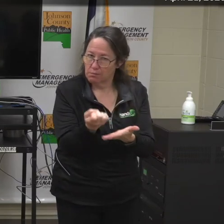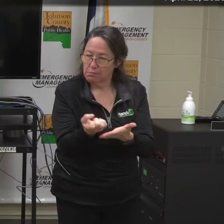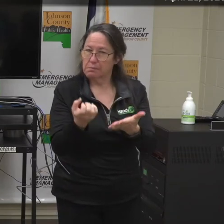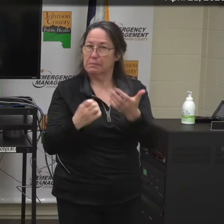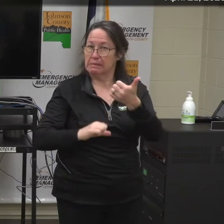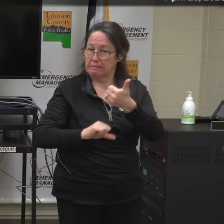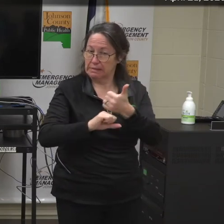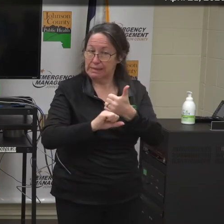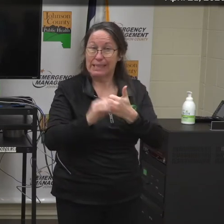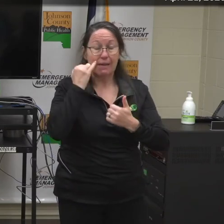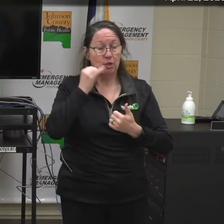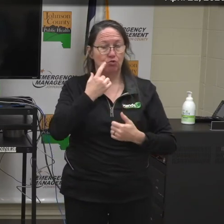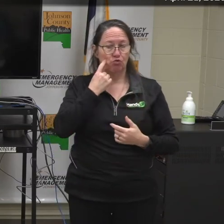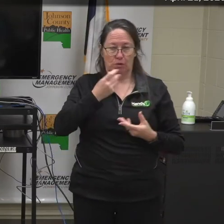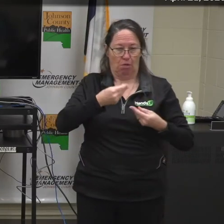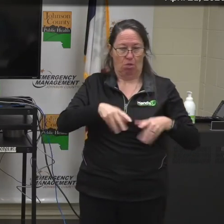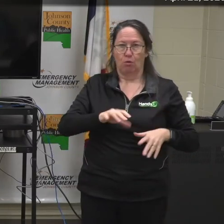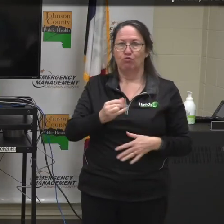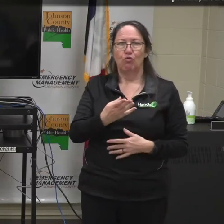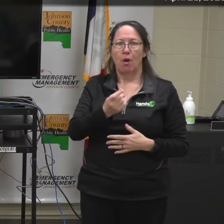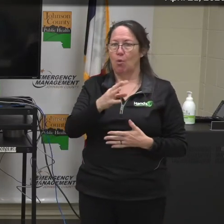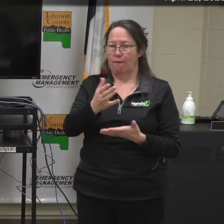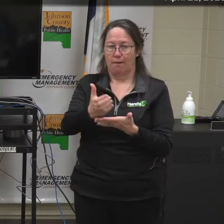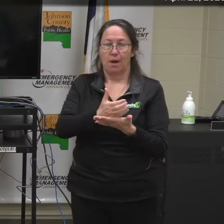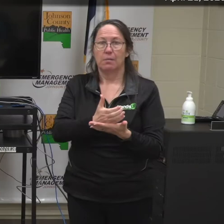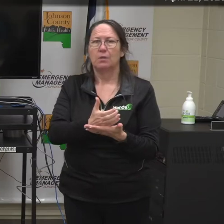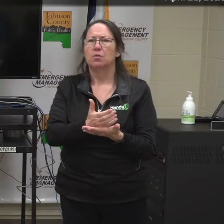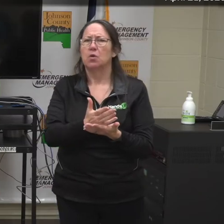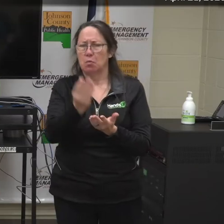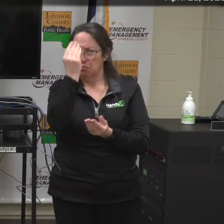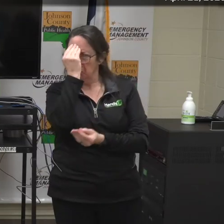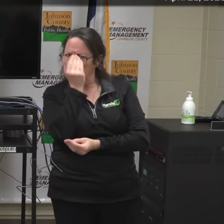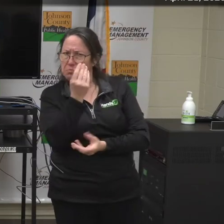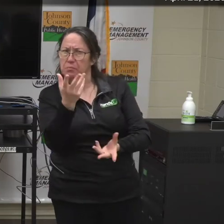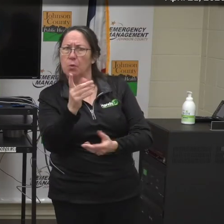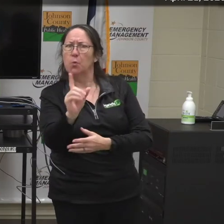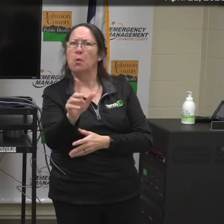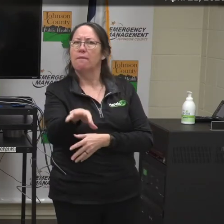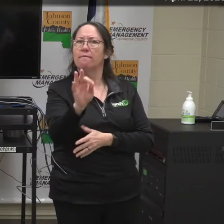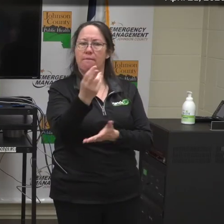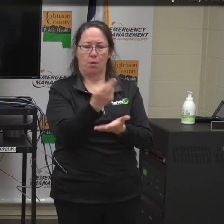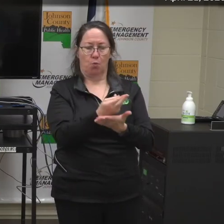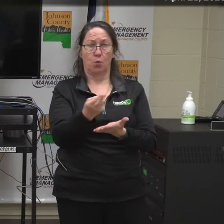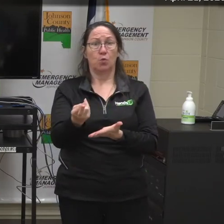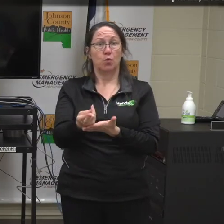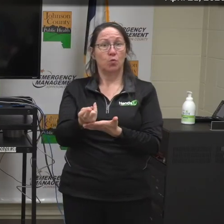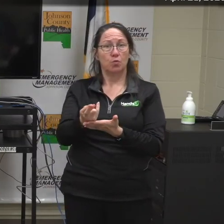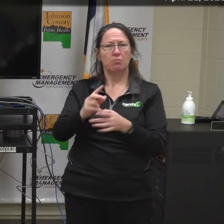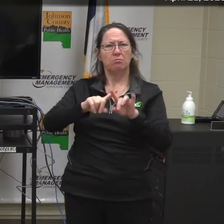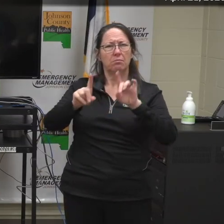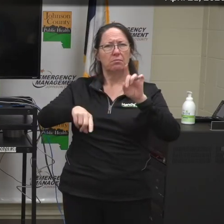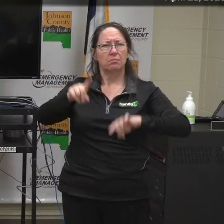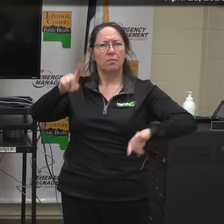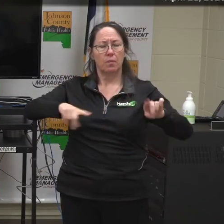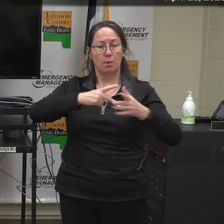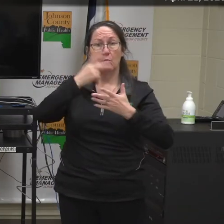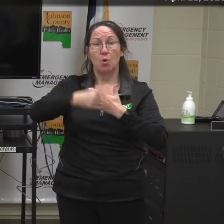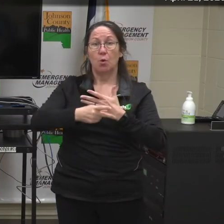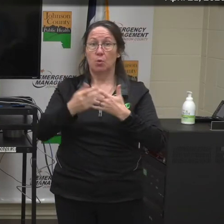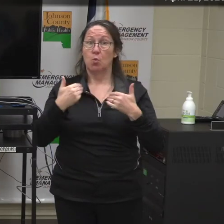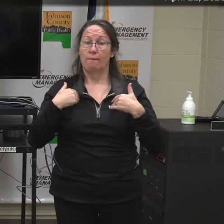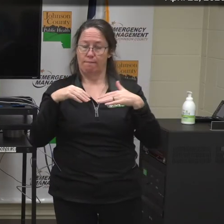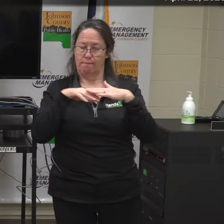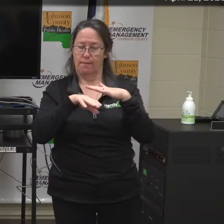especially if you've recently lost income. So, I want to give you a little bit of information about a few services and programs that are available to those who qualify.